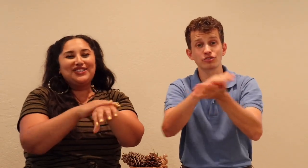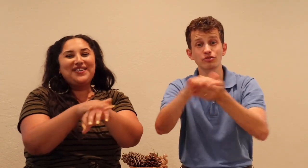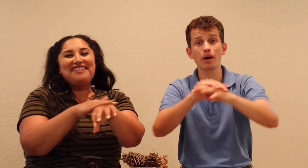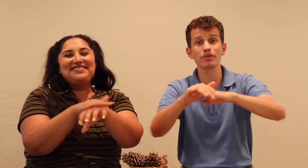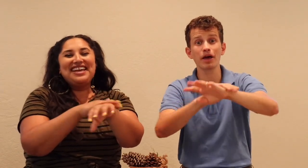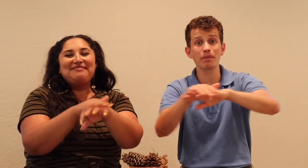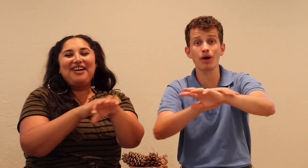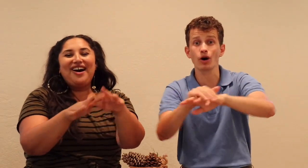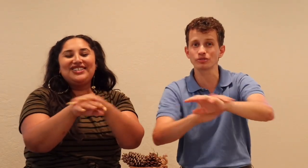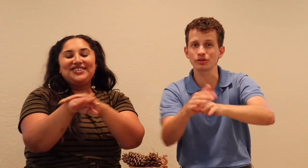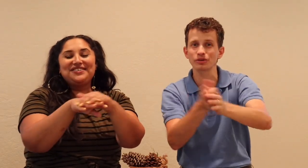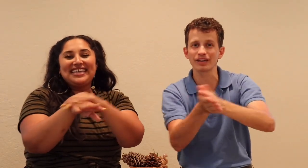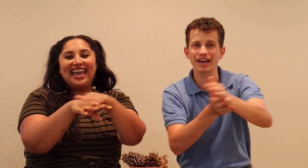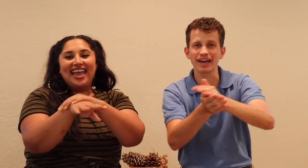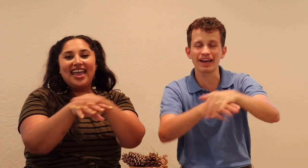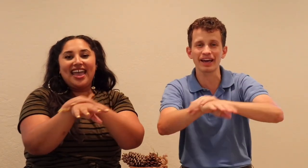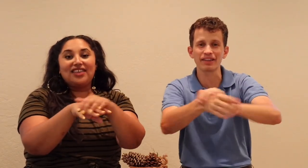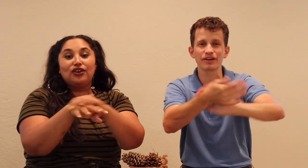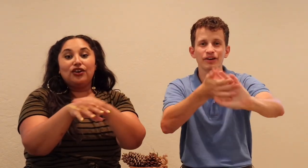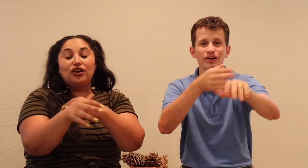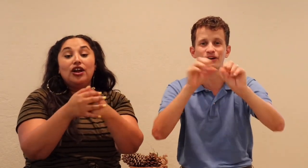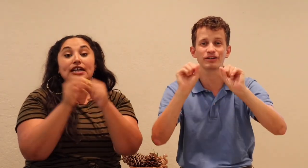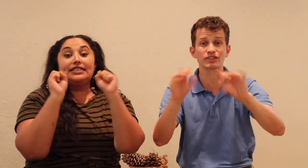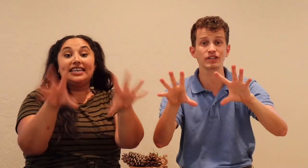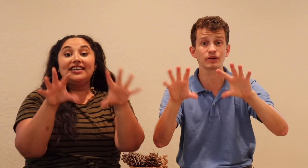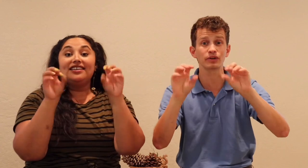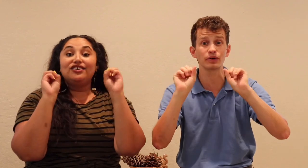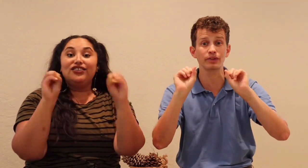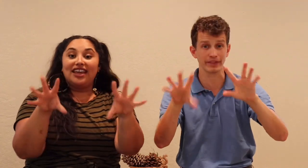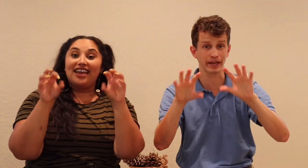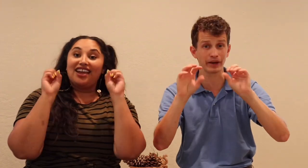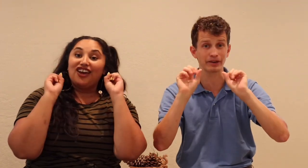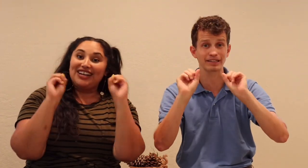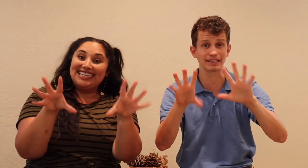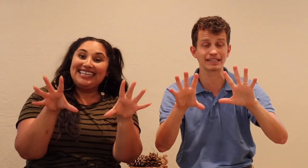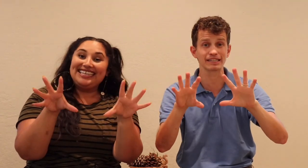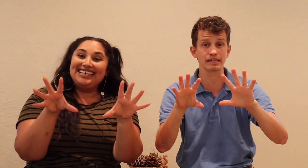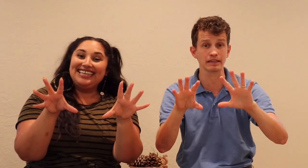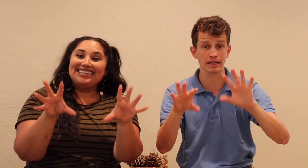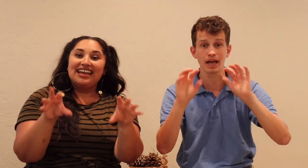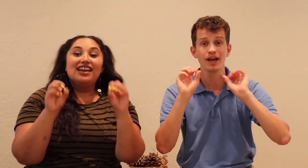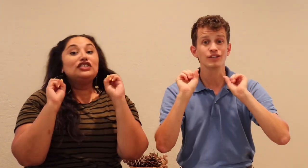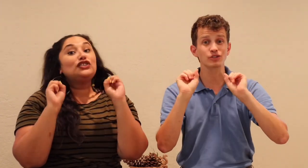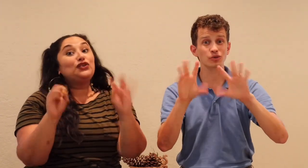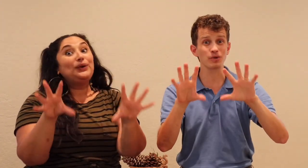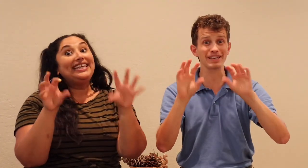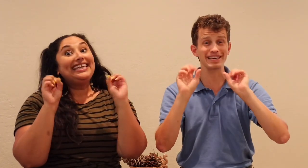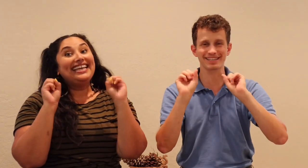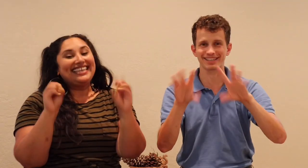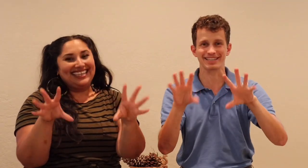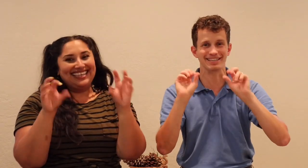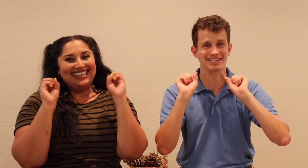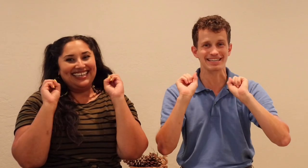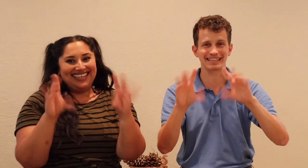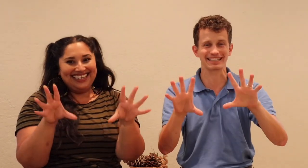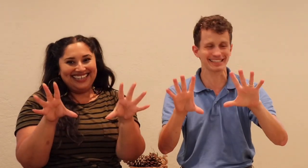Scrub them all together. Till they're clean. Squeaky clean.